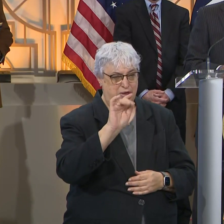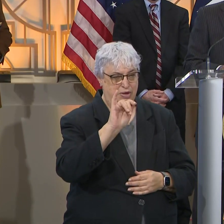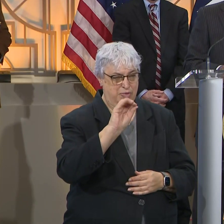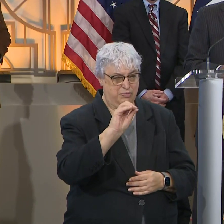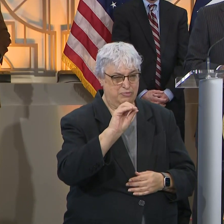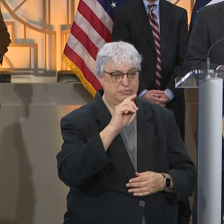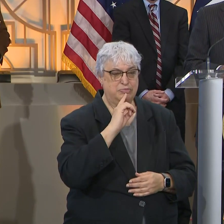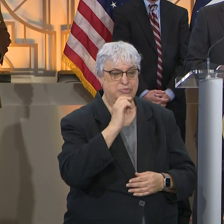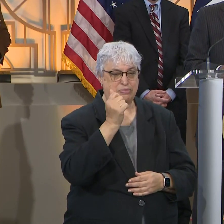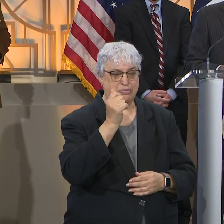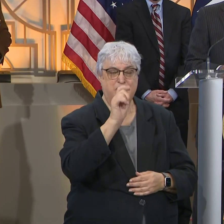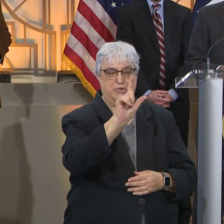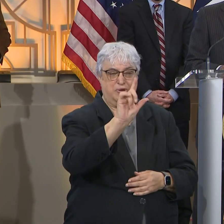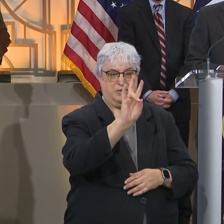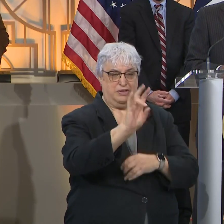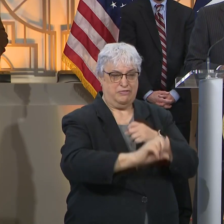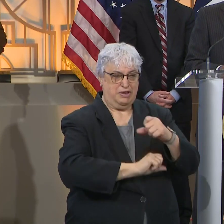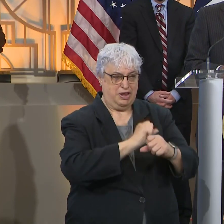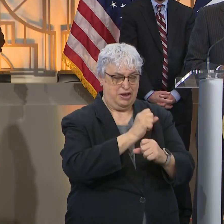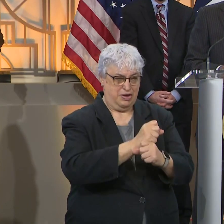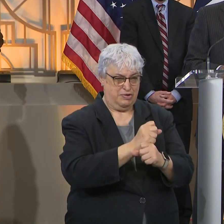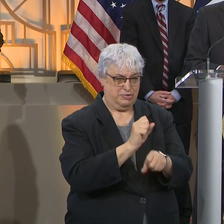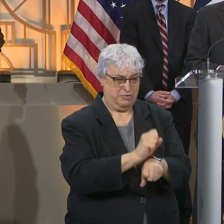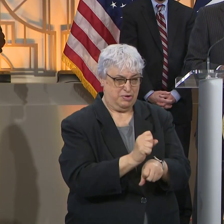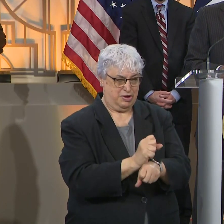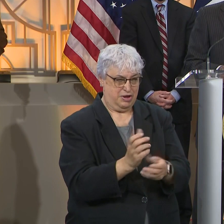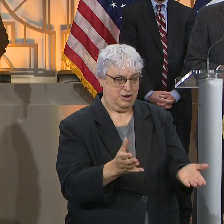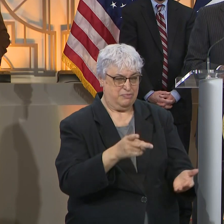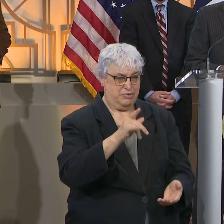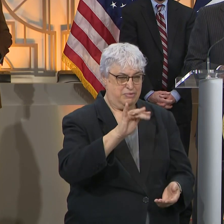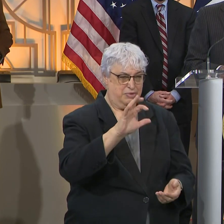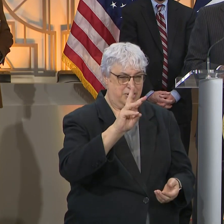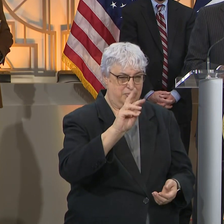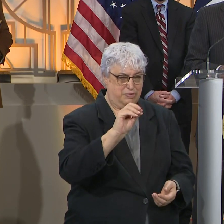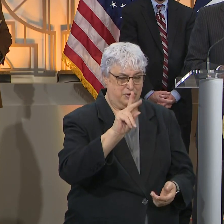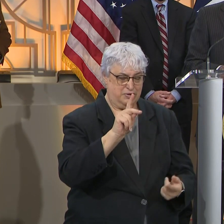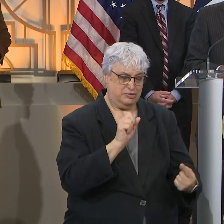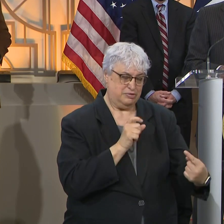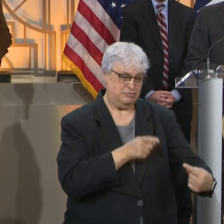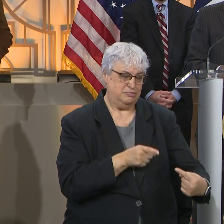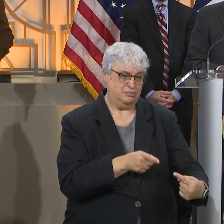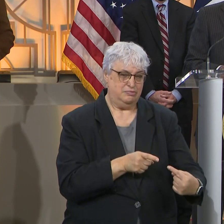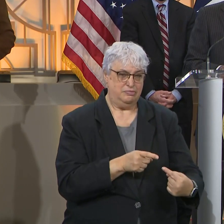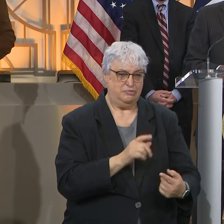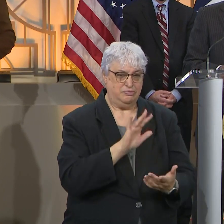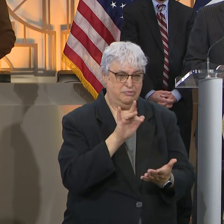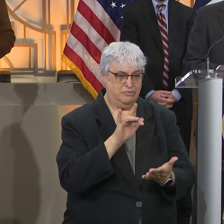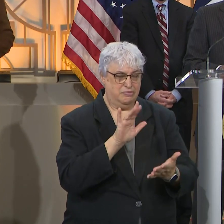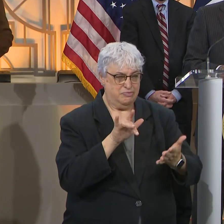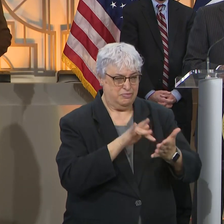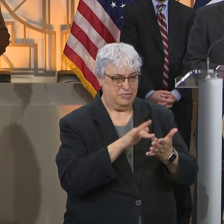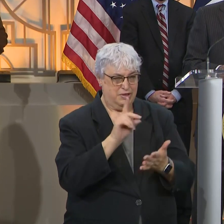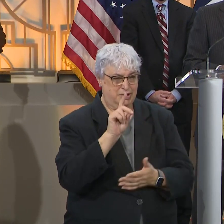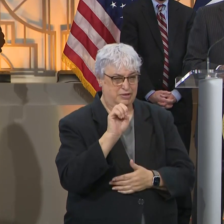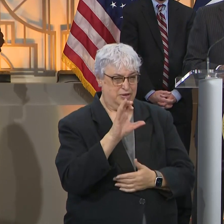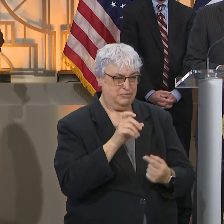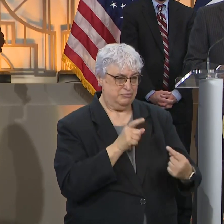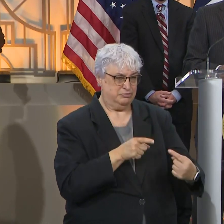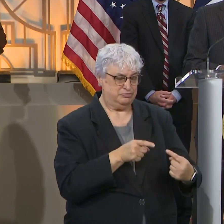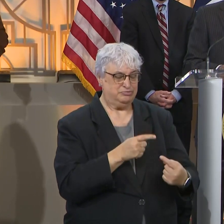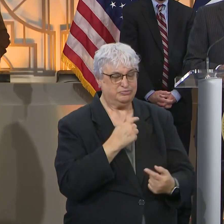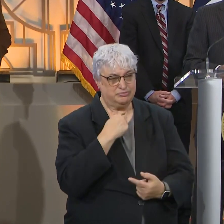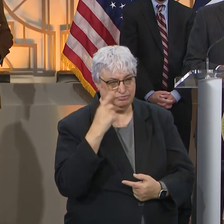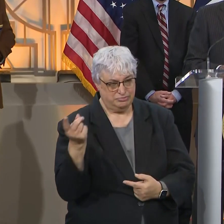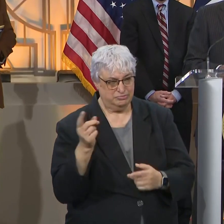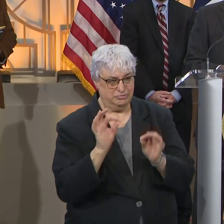27-year employee of Public Works. He had been battling the virus since mid-December. And I want to send my